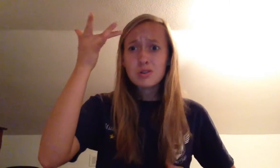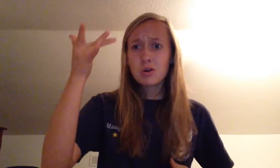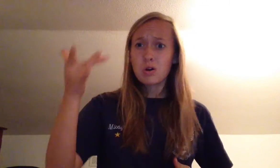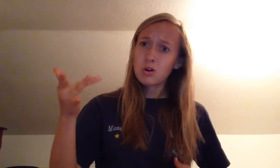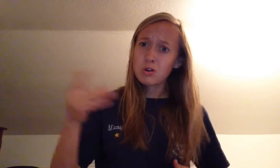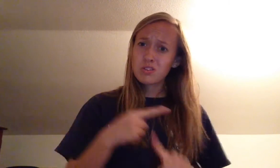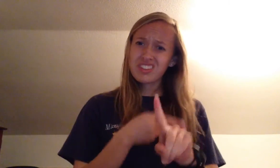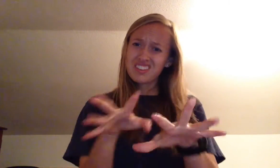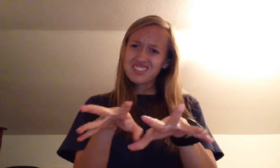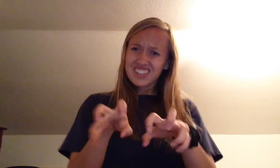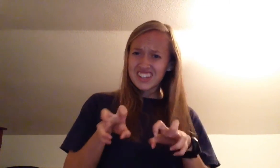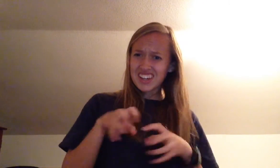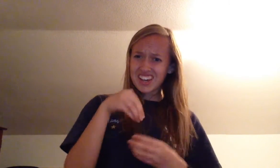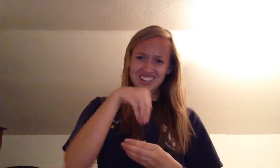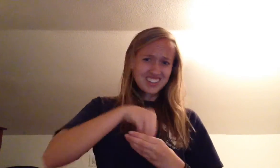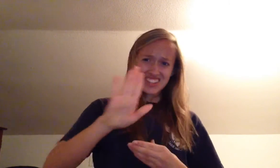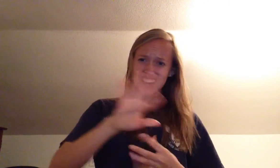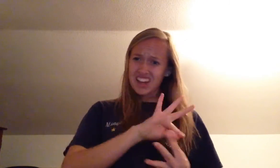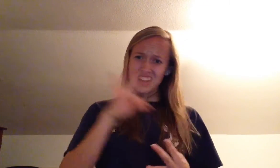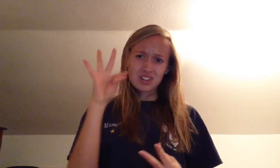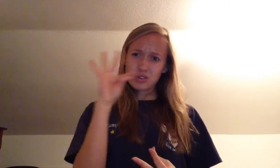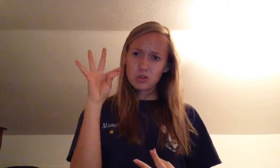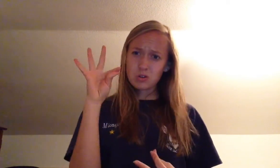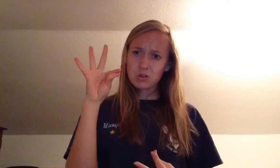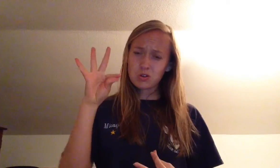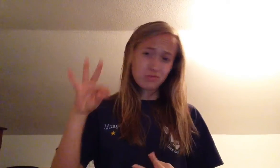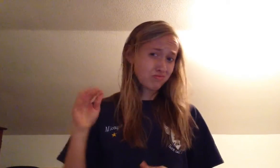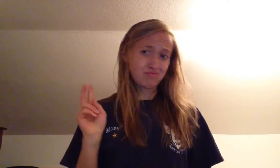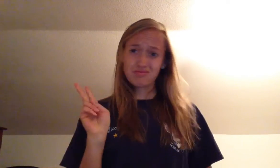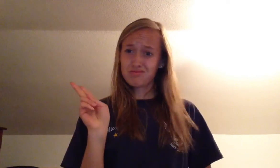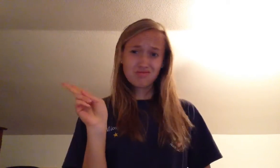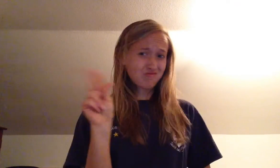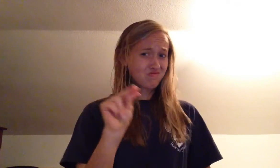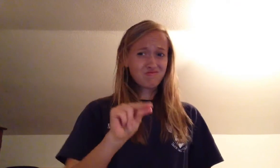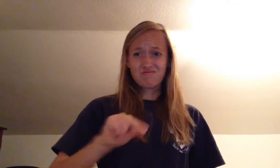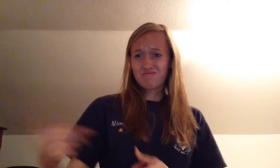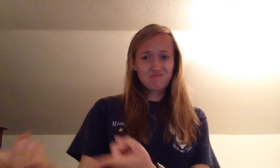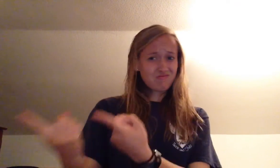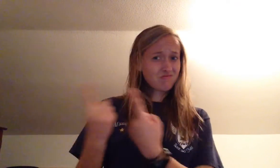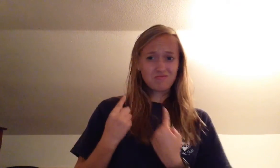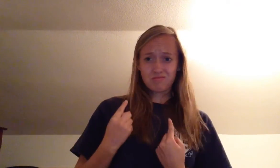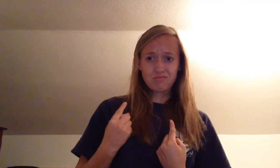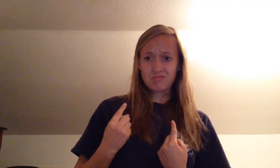cold From the ice inside your soul So don't come back for me